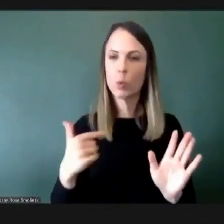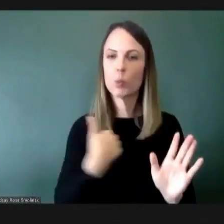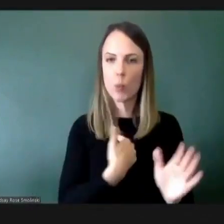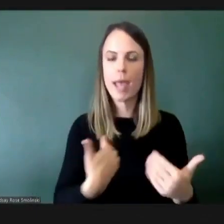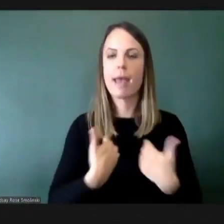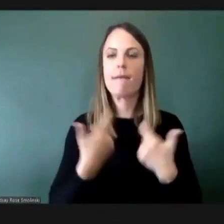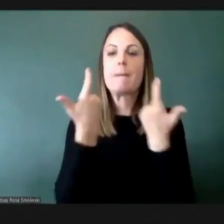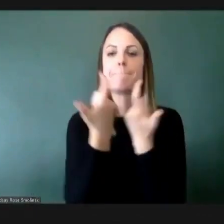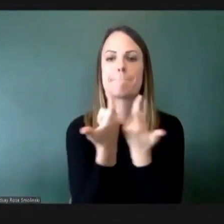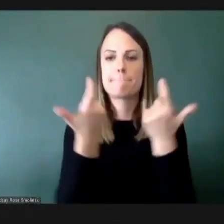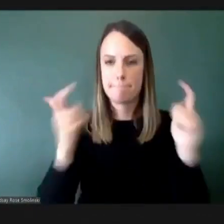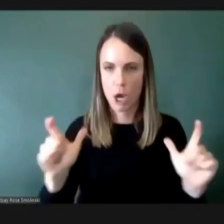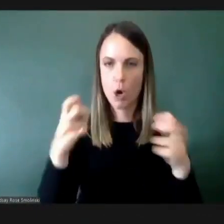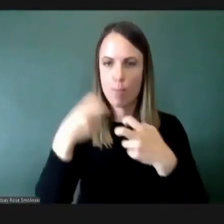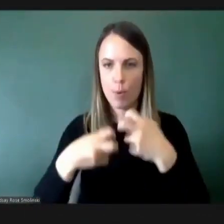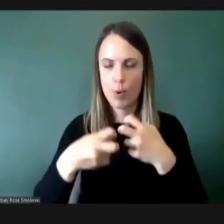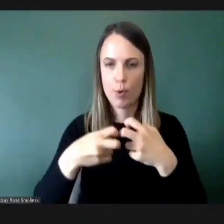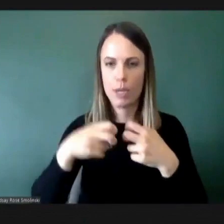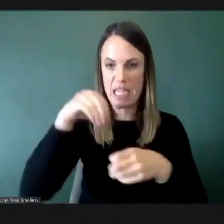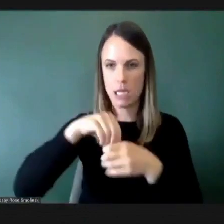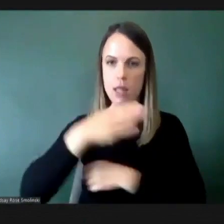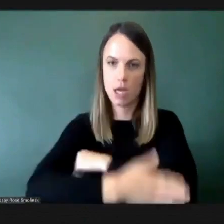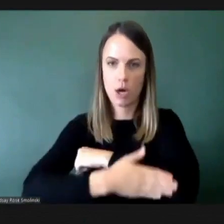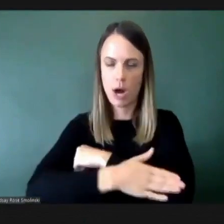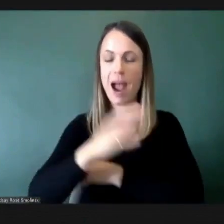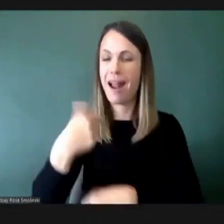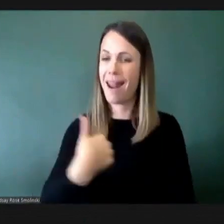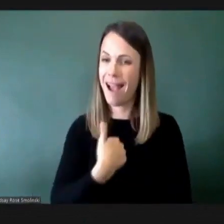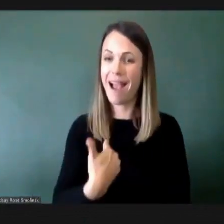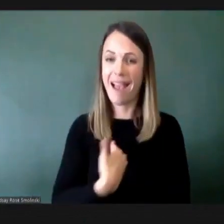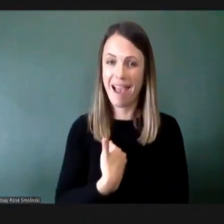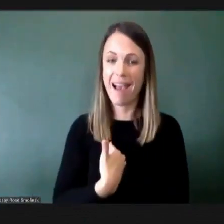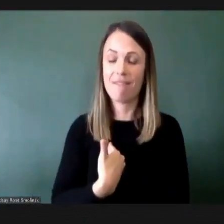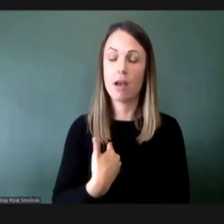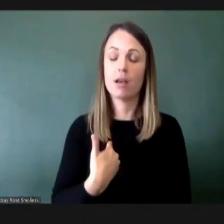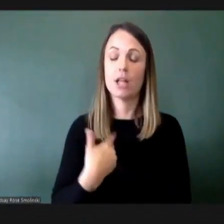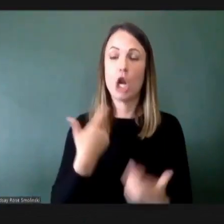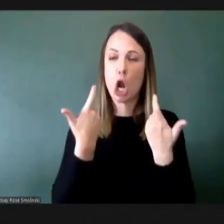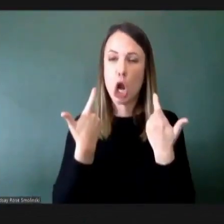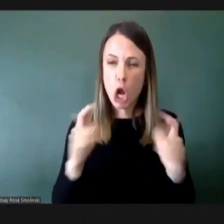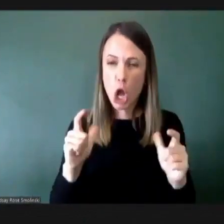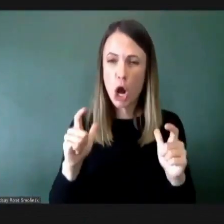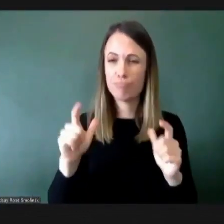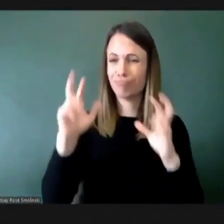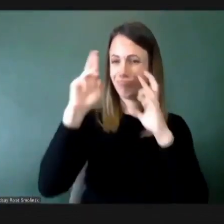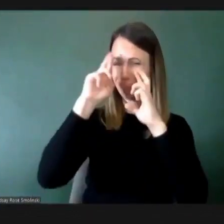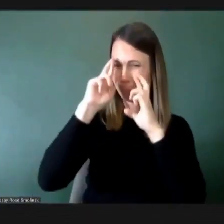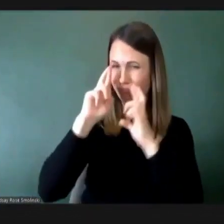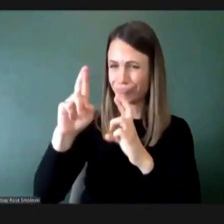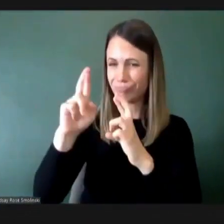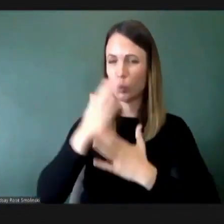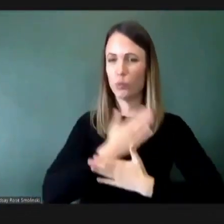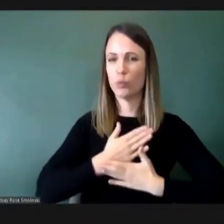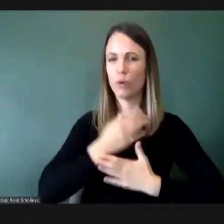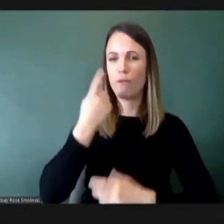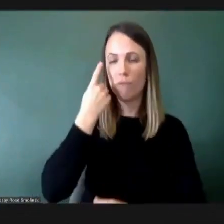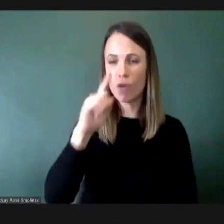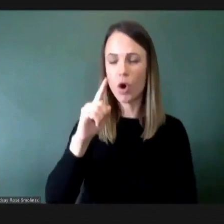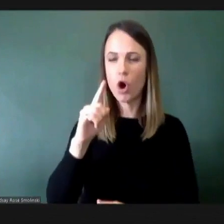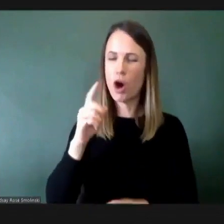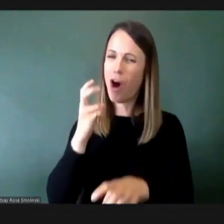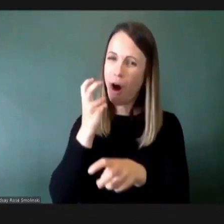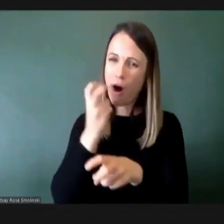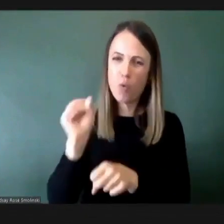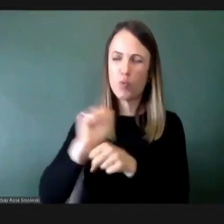issues as it relates to this country. And I have a tremendous amount of respect and appreciation for the hard